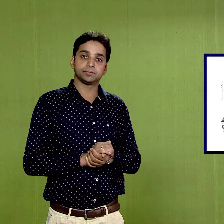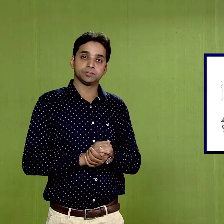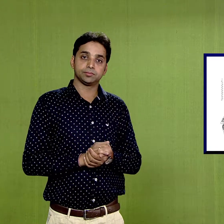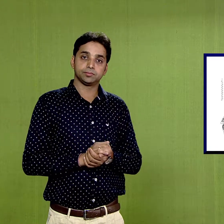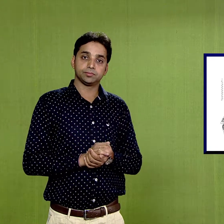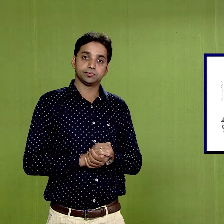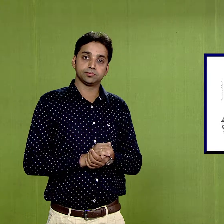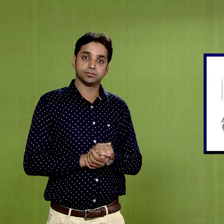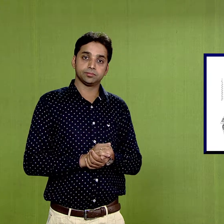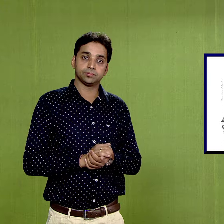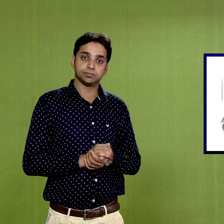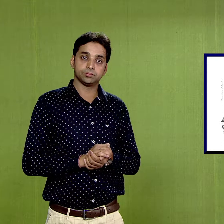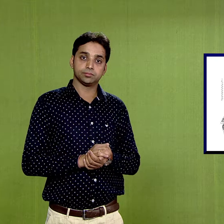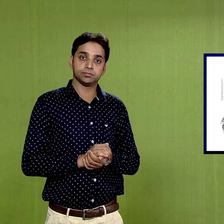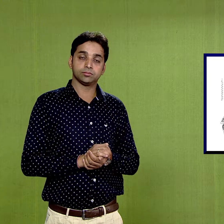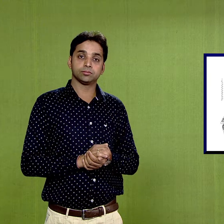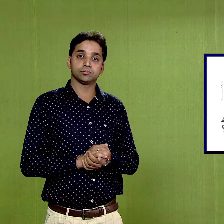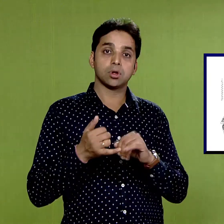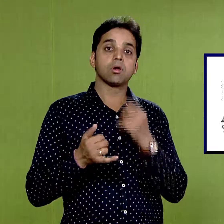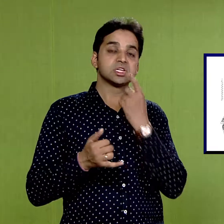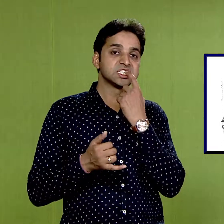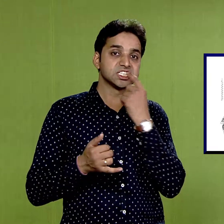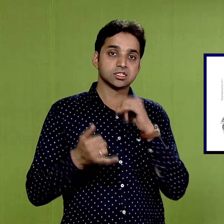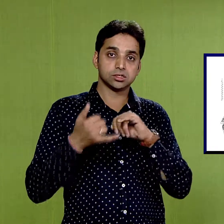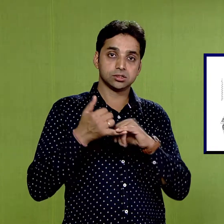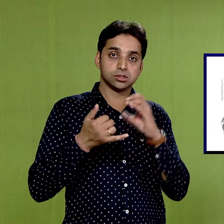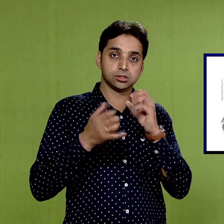then chalk white, then chalk verte,